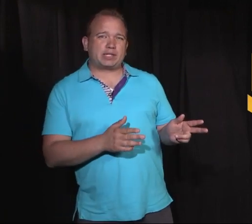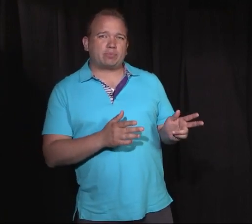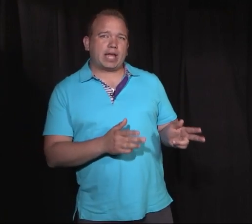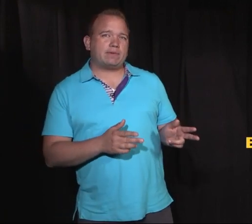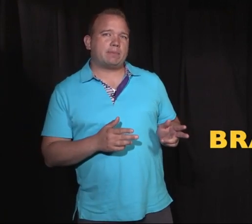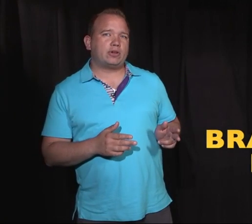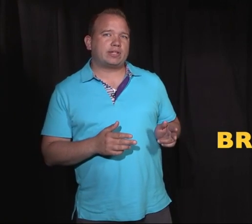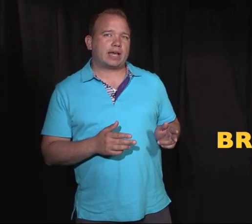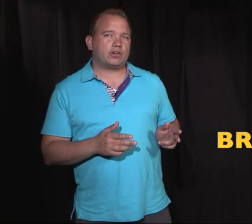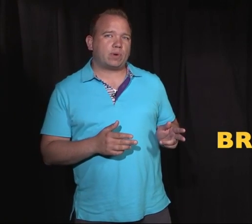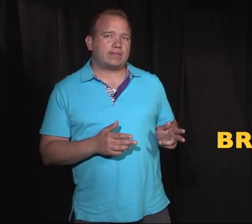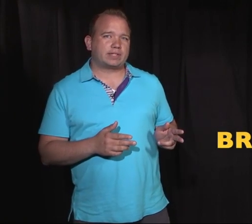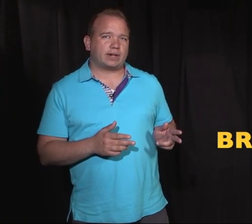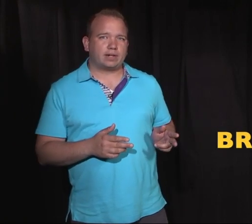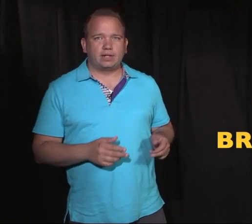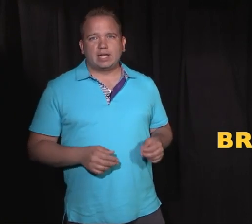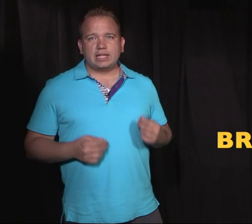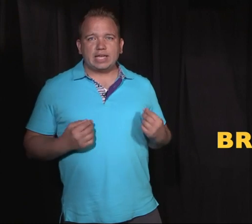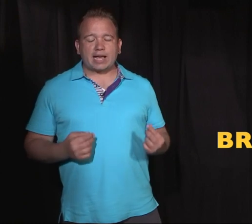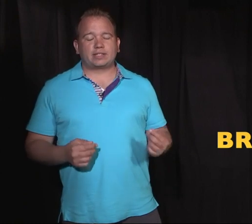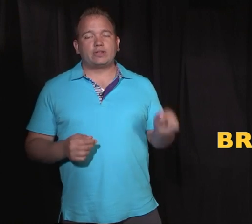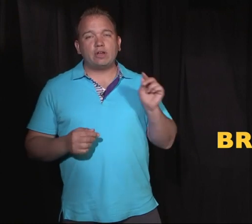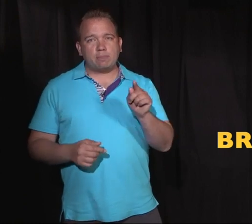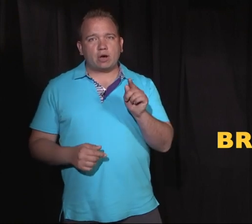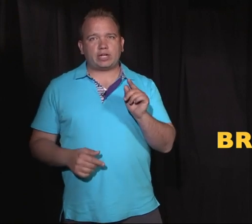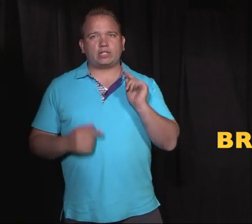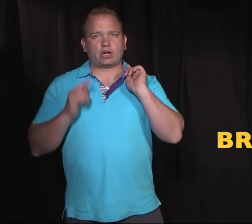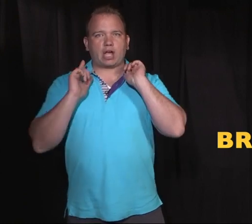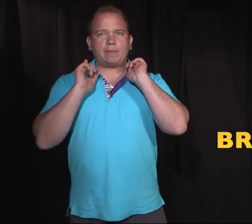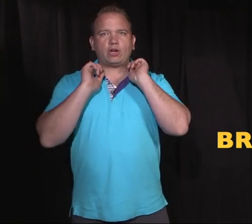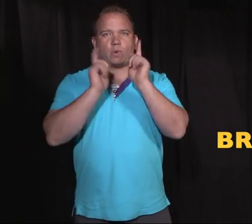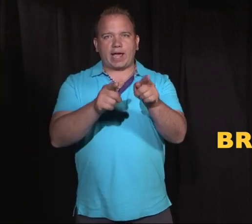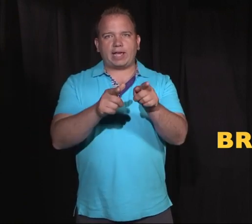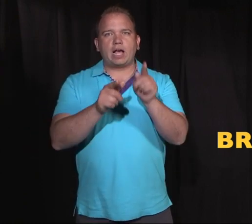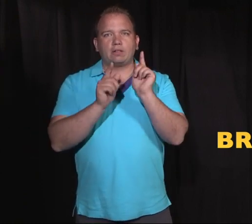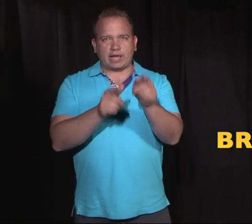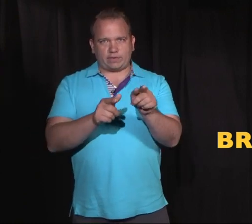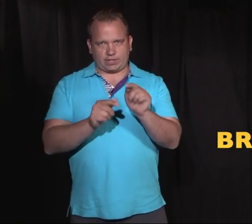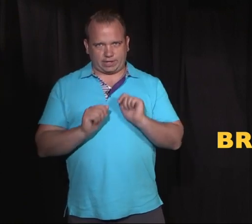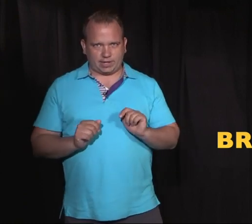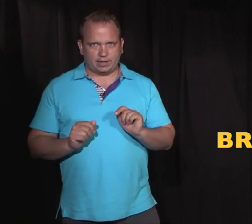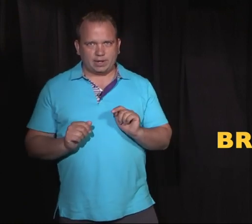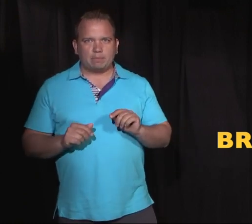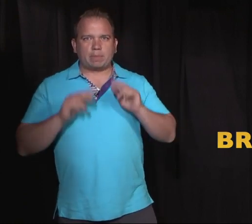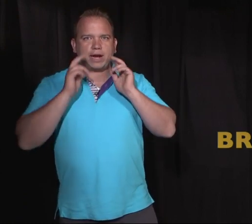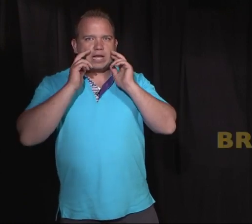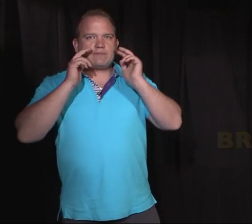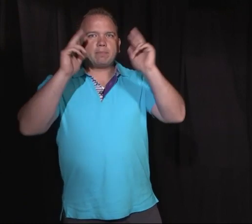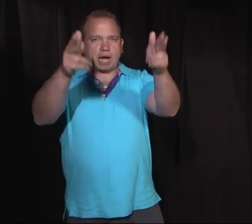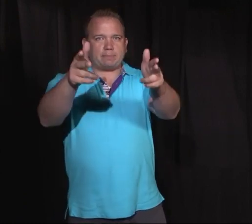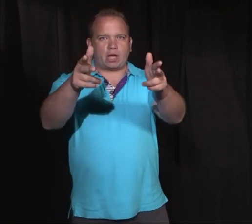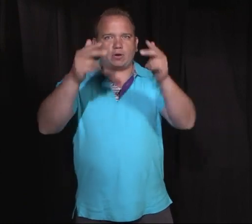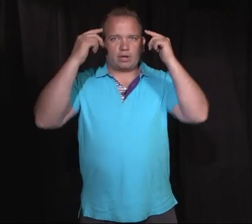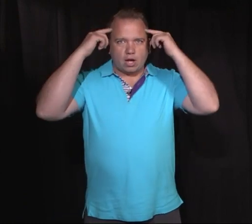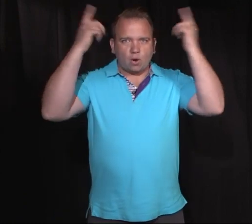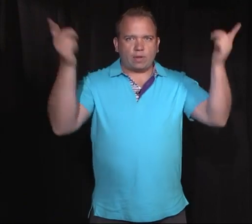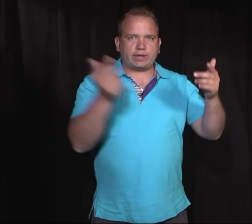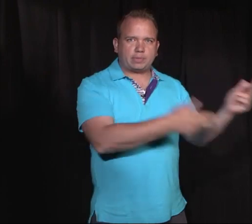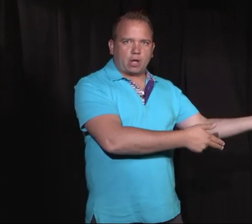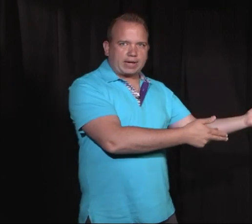brand new emojis headed your way this year. Yes, new emojis are coming your way later this year. Prepare to have your mind blown with an exploding